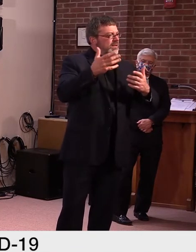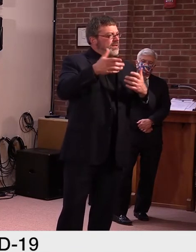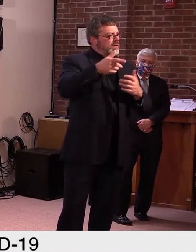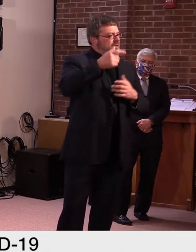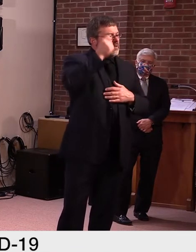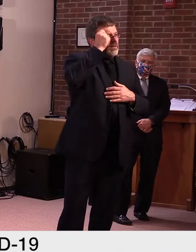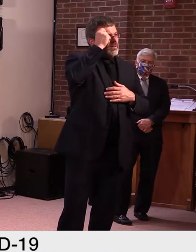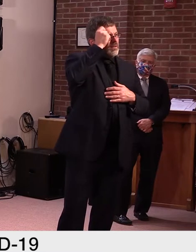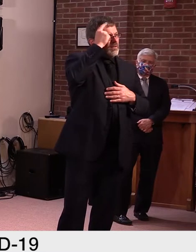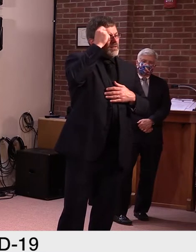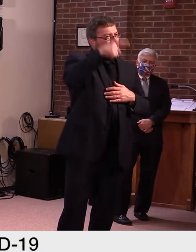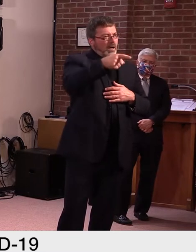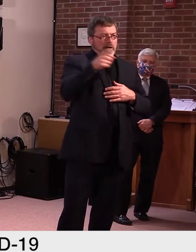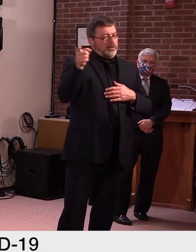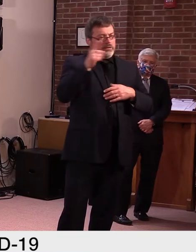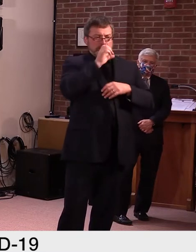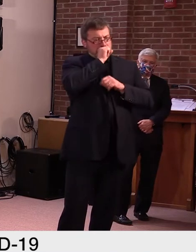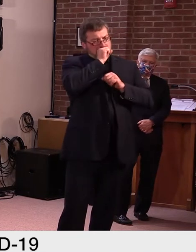little, uh,